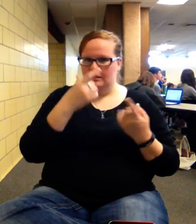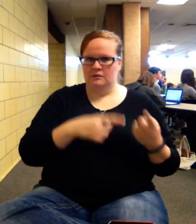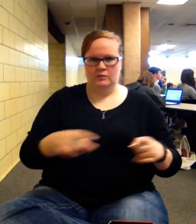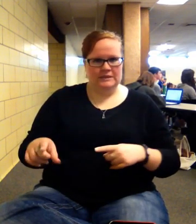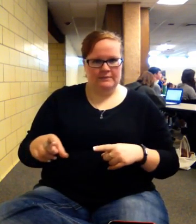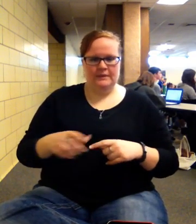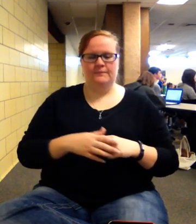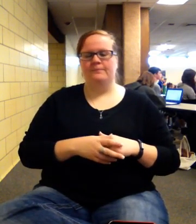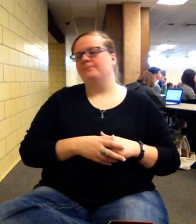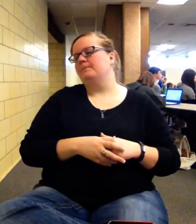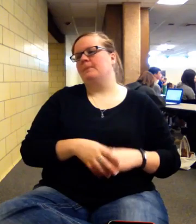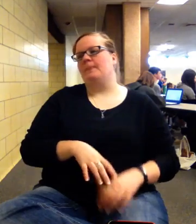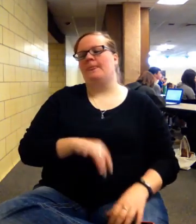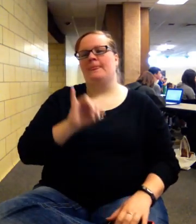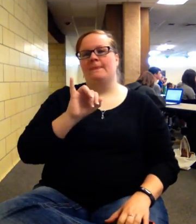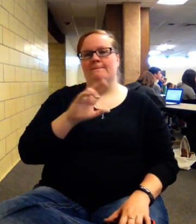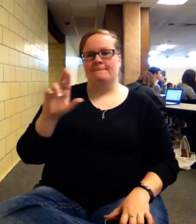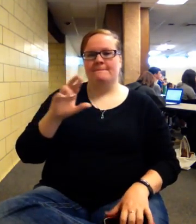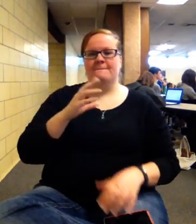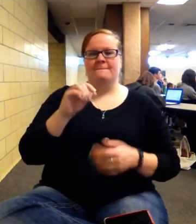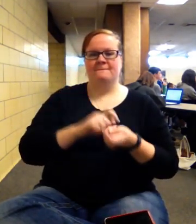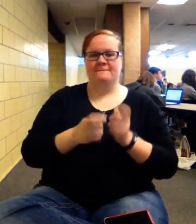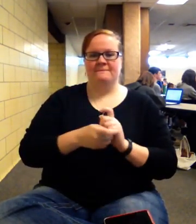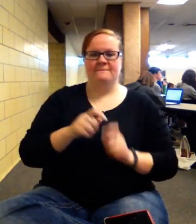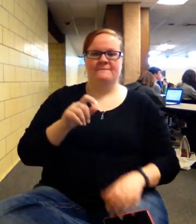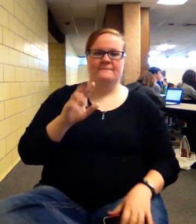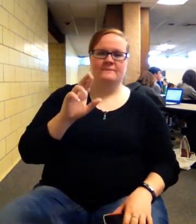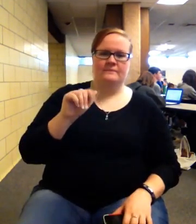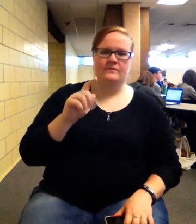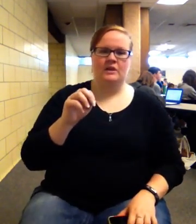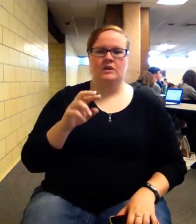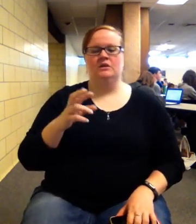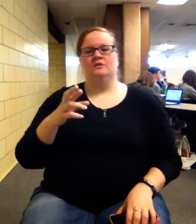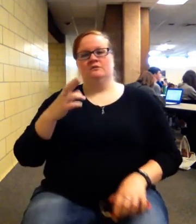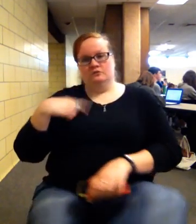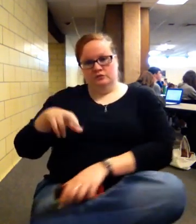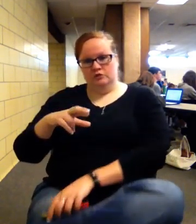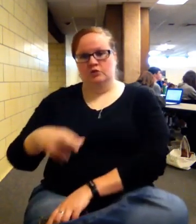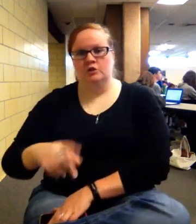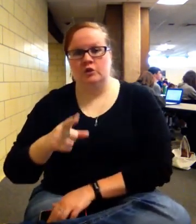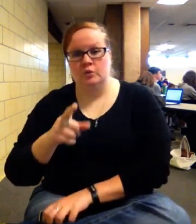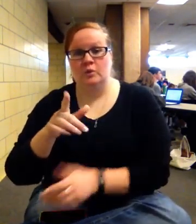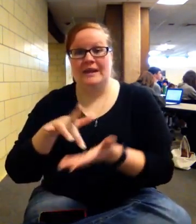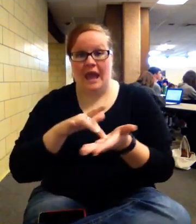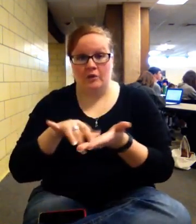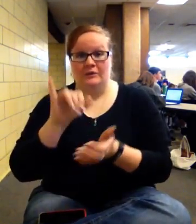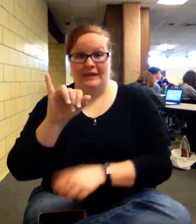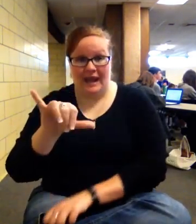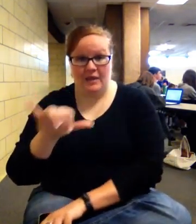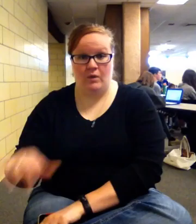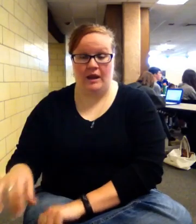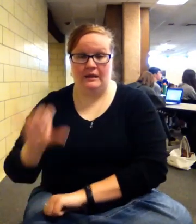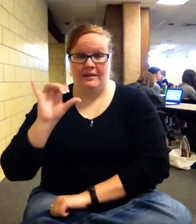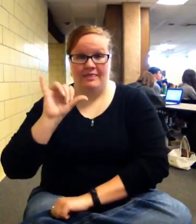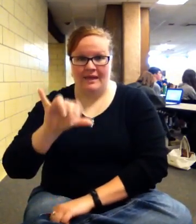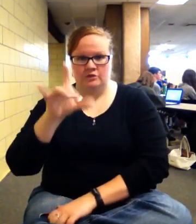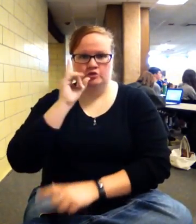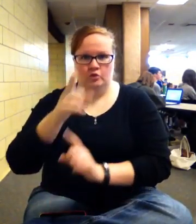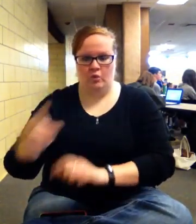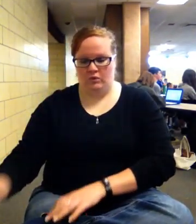and modified internal rate of return, you're calculating the IY. That's the final goal. Calculate the